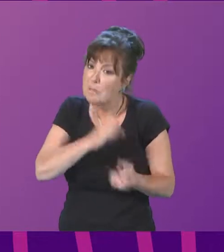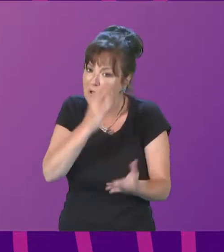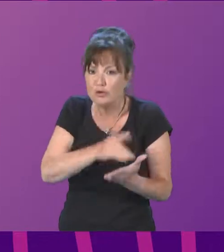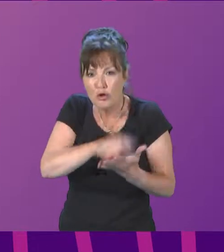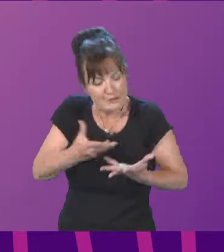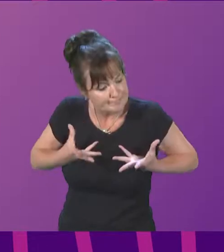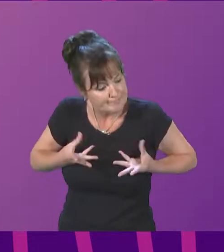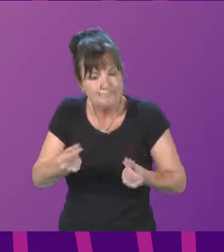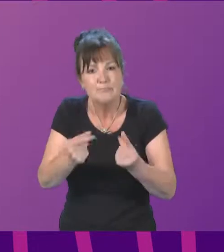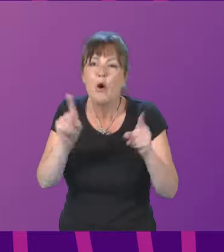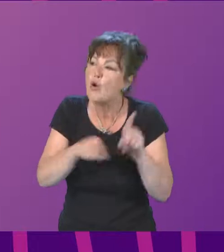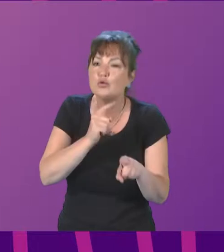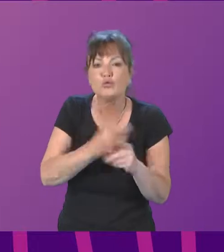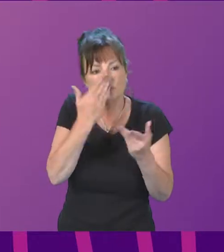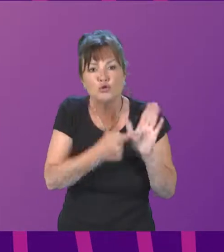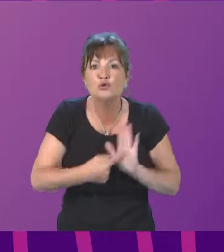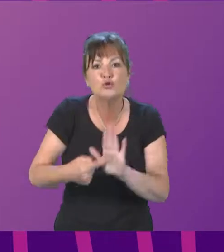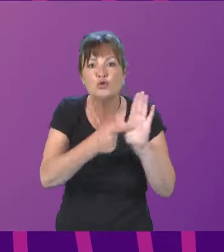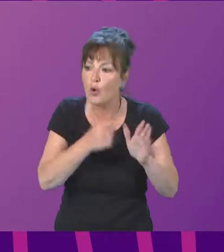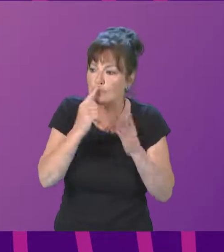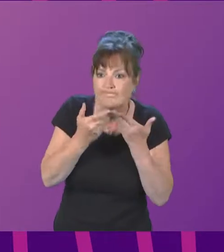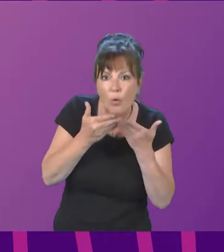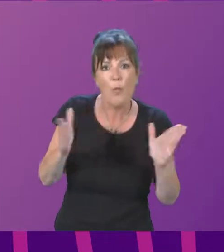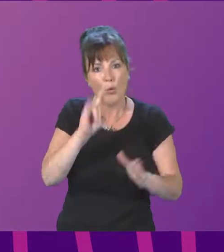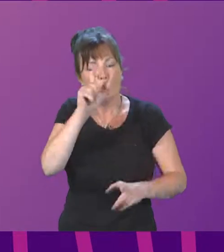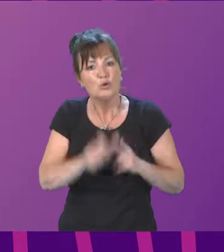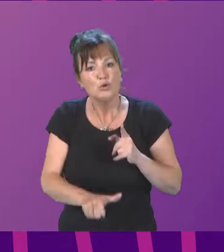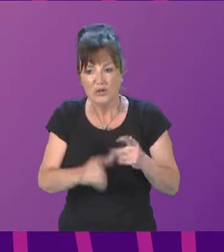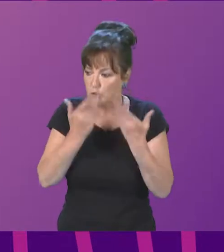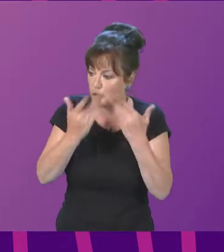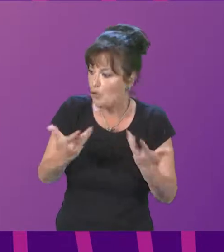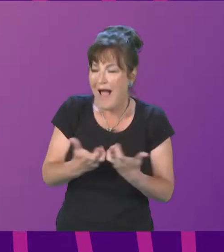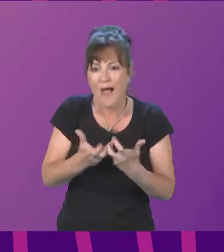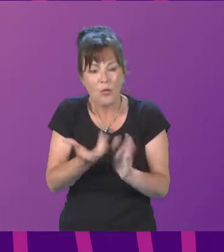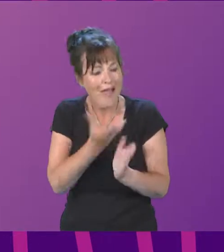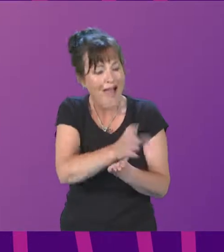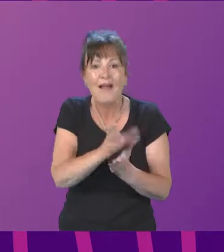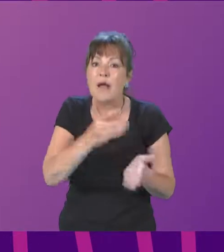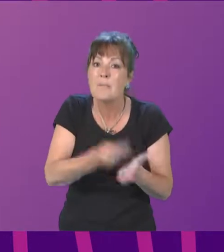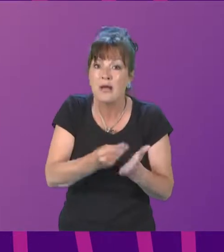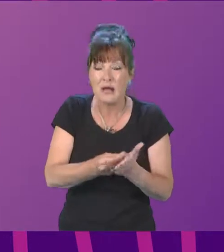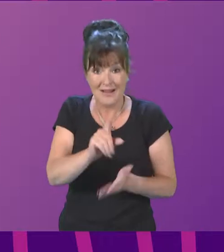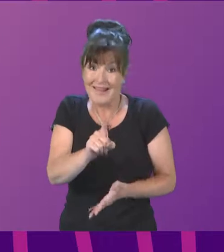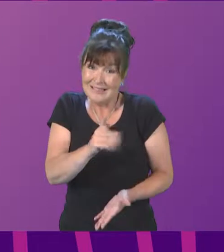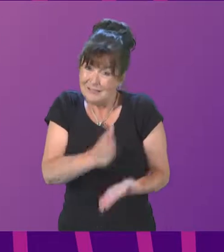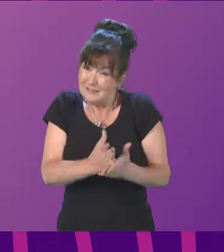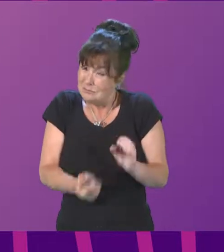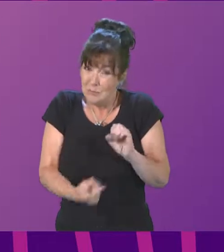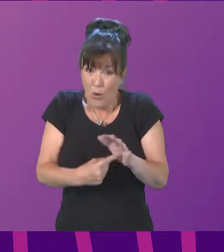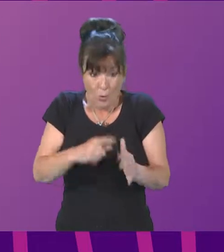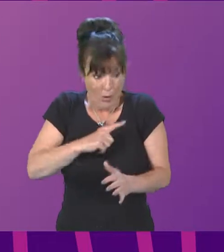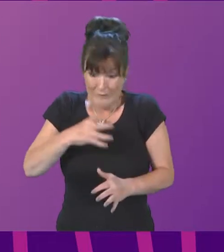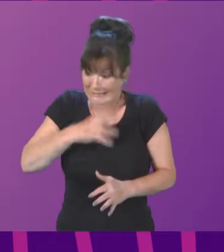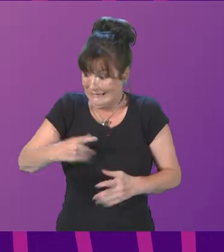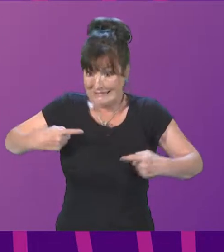but also transparency and also how we allocate money is vital to ensuring that we get cross-government, but also